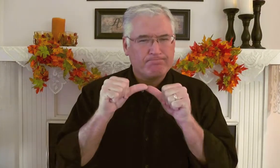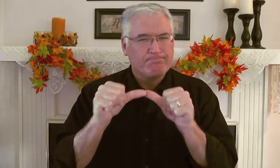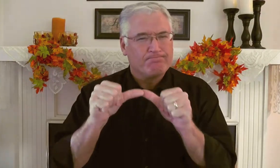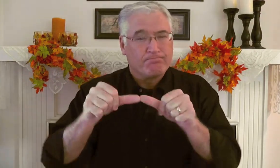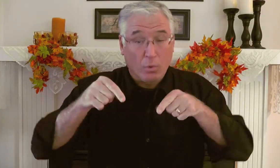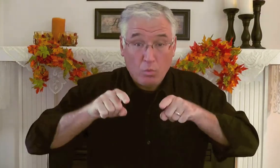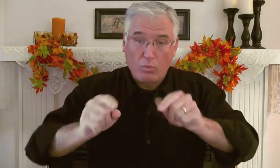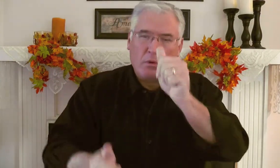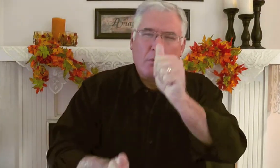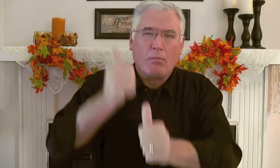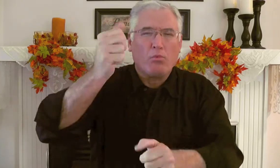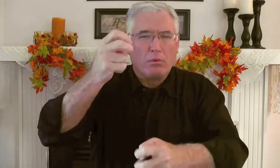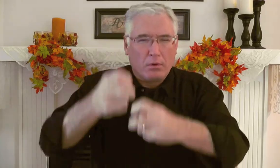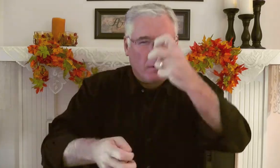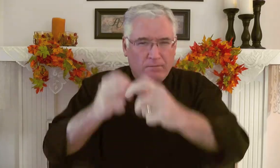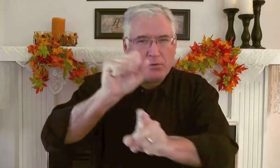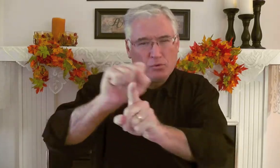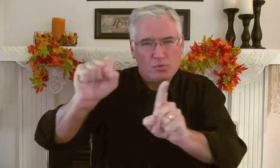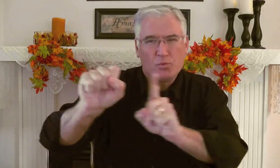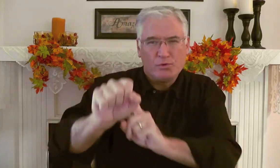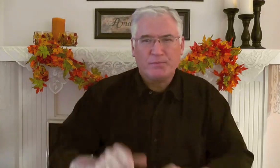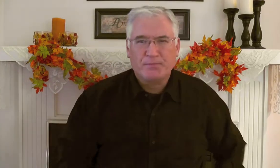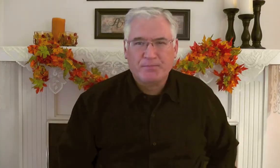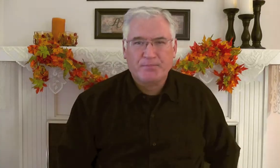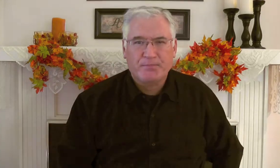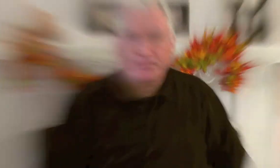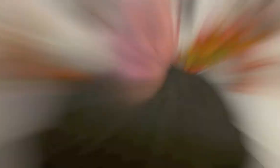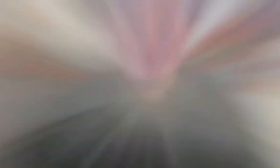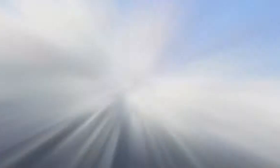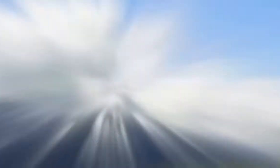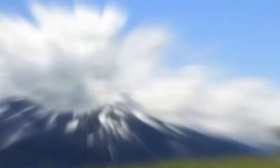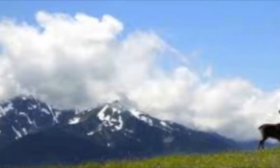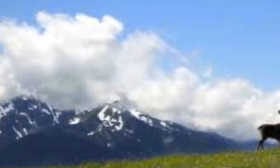will persevere during the most difficult situations then.